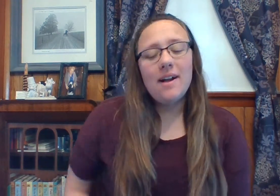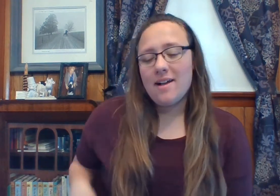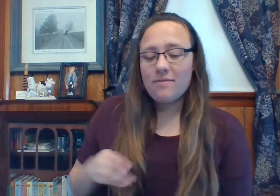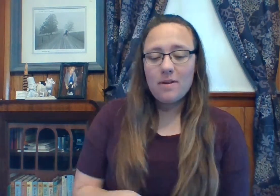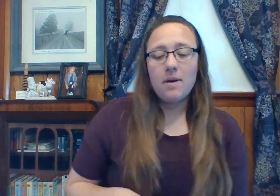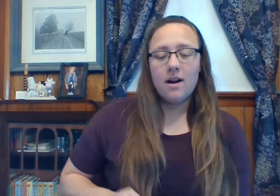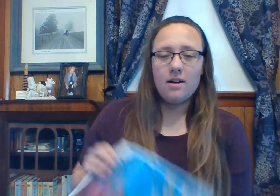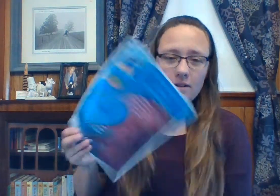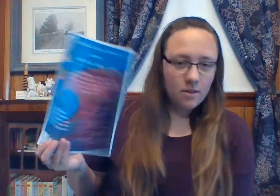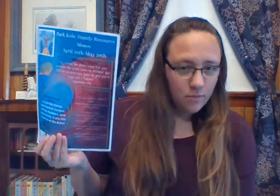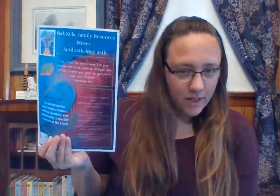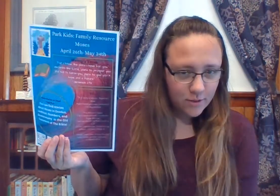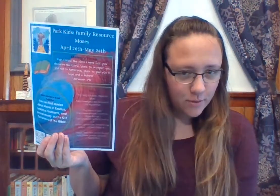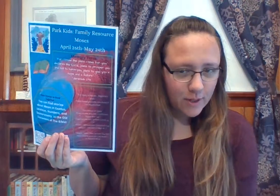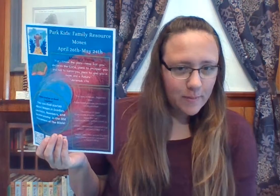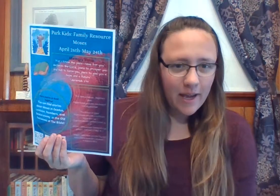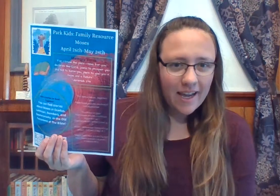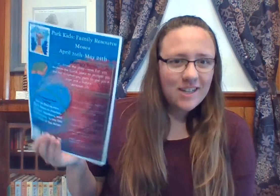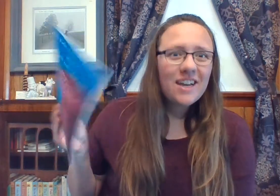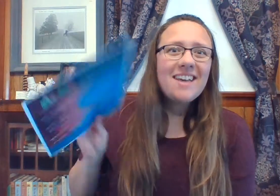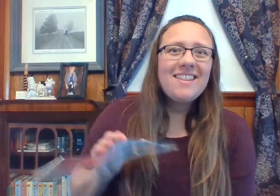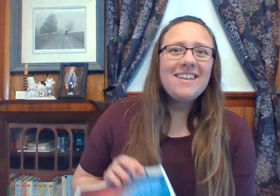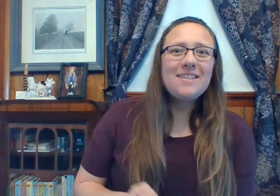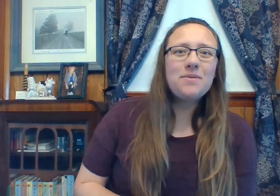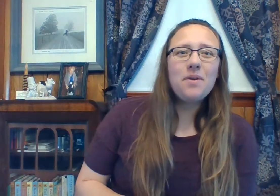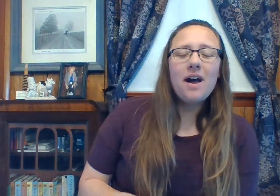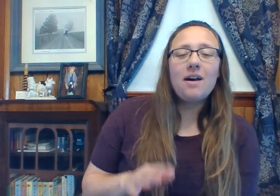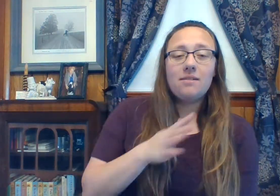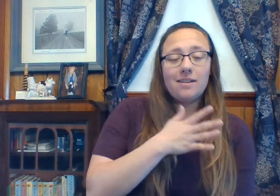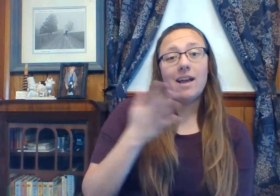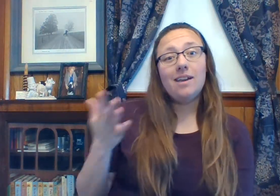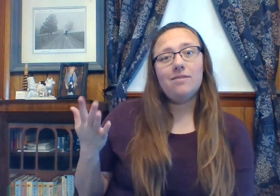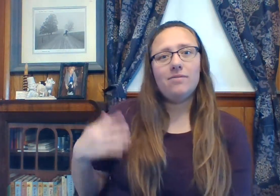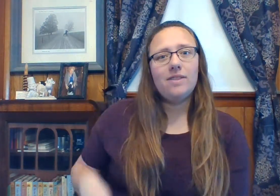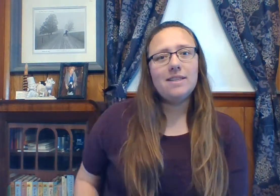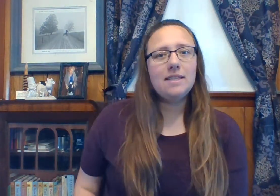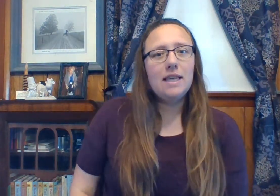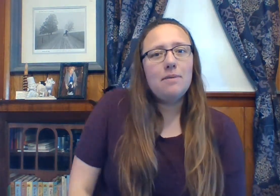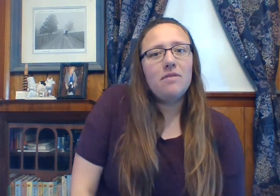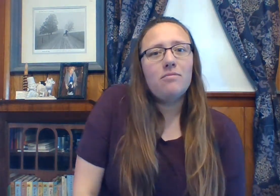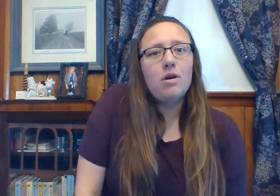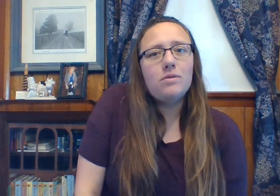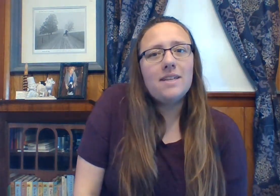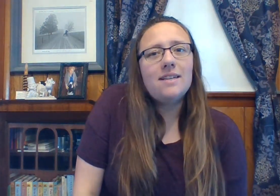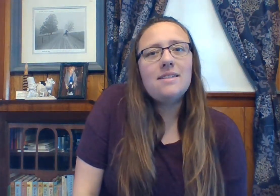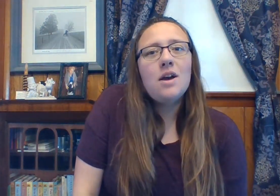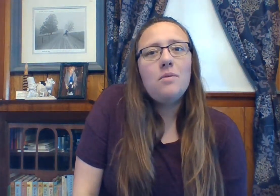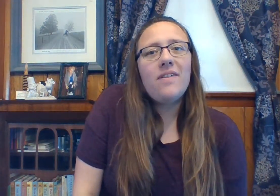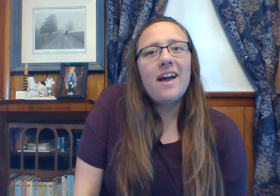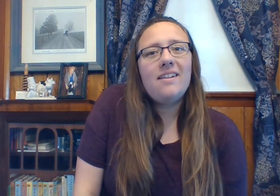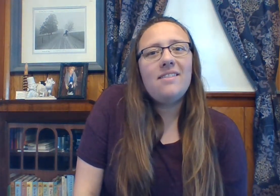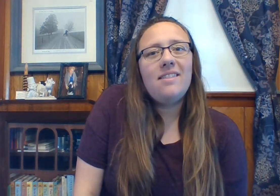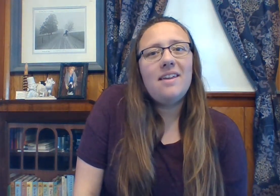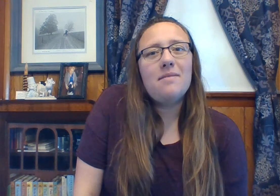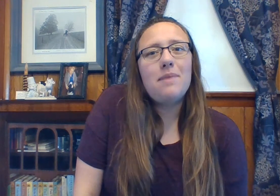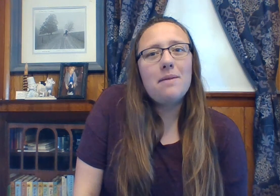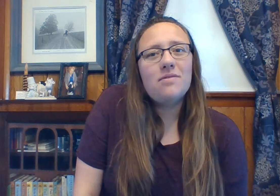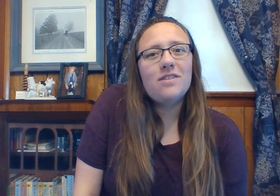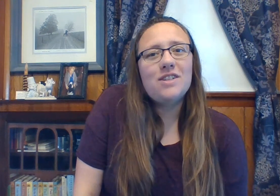from our resource page, this kind of this theme of Moses, we've had the Bible verse